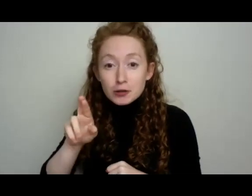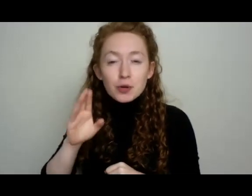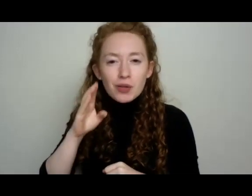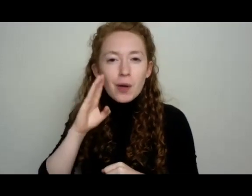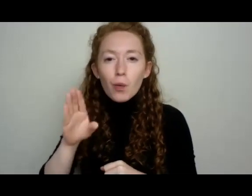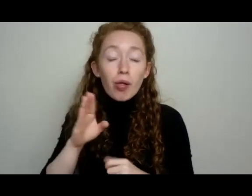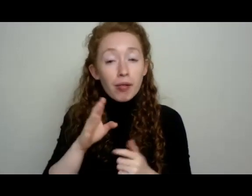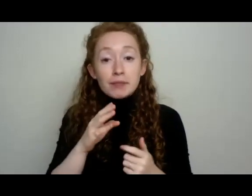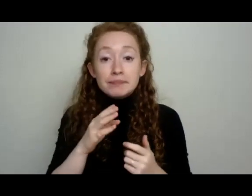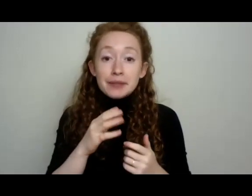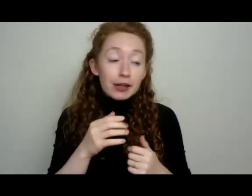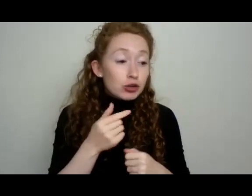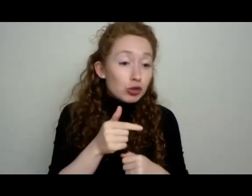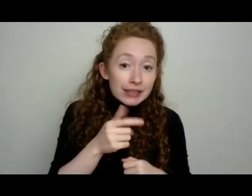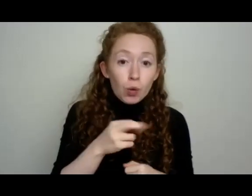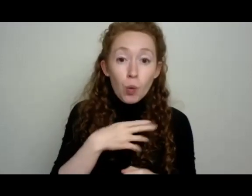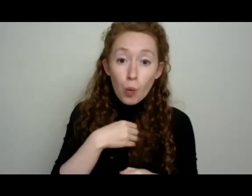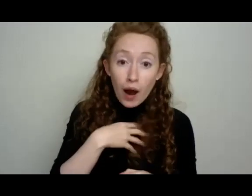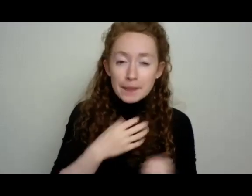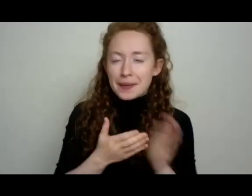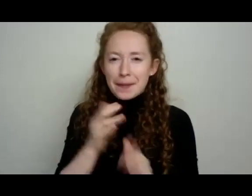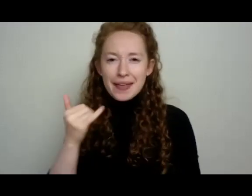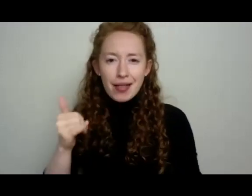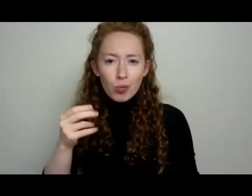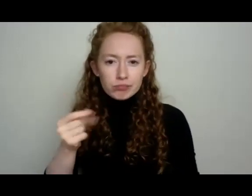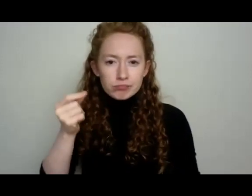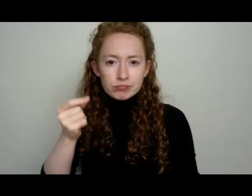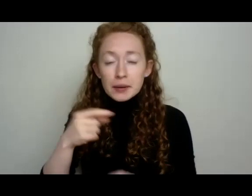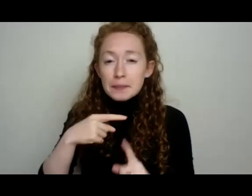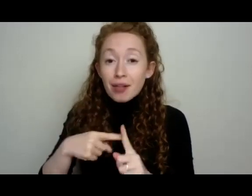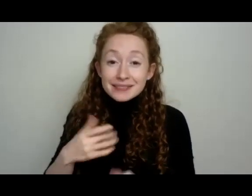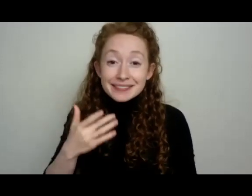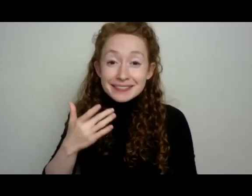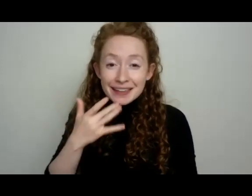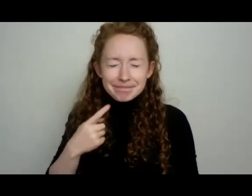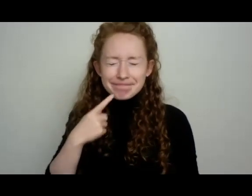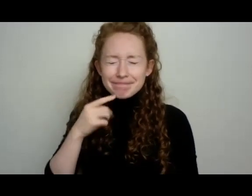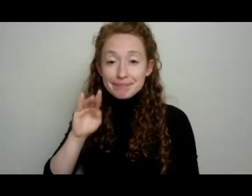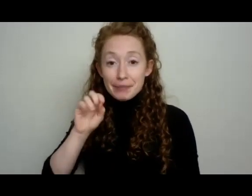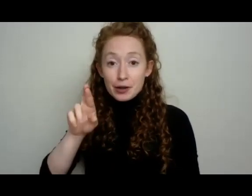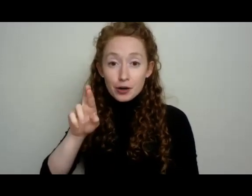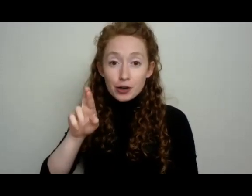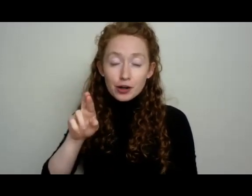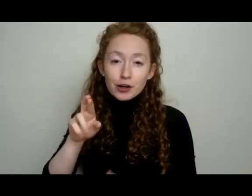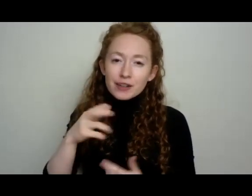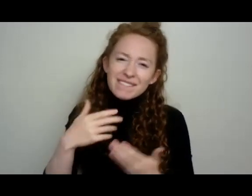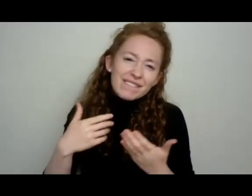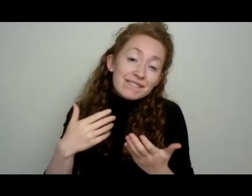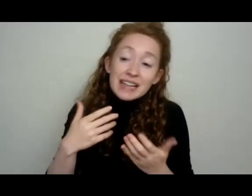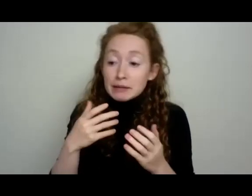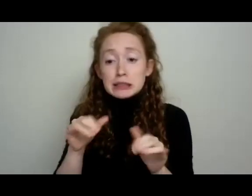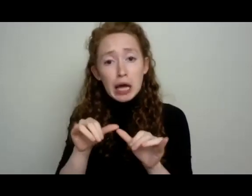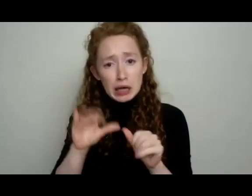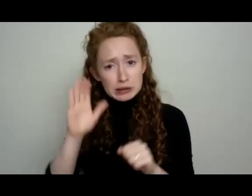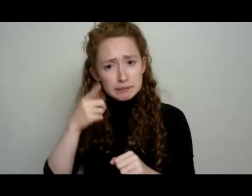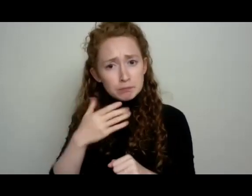to yellow more quickly. And they will also just be really bitter instead of sweet, even at an age, at a size that otherwise they would be